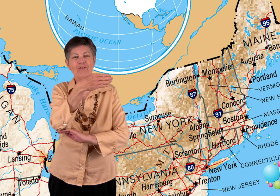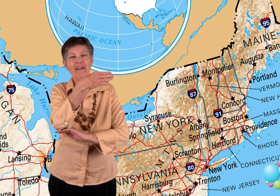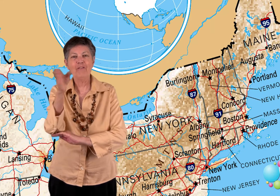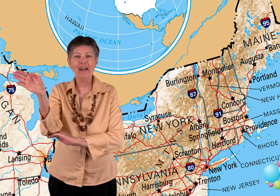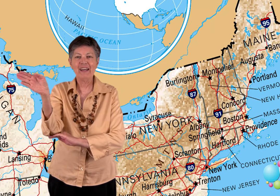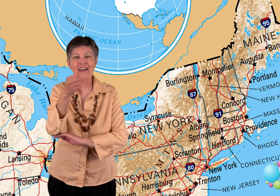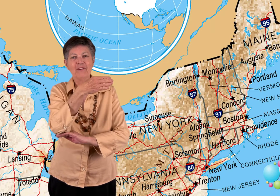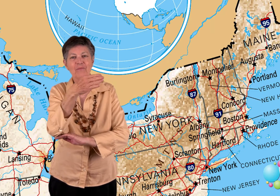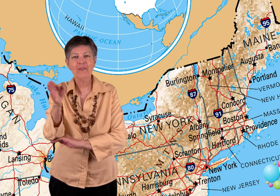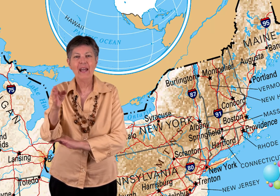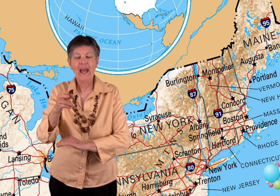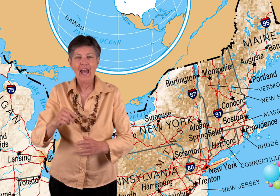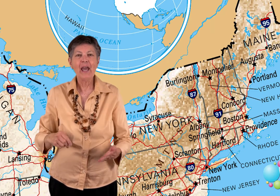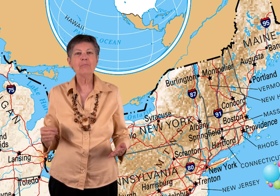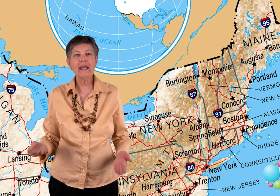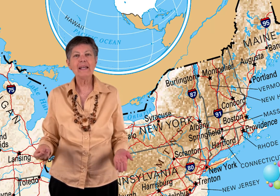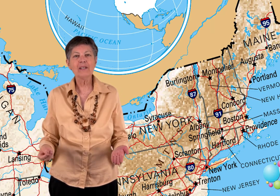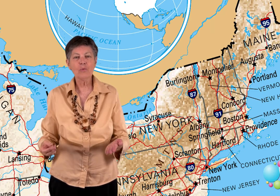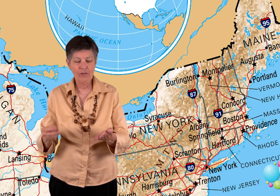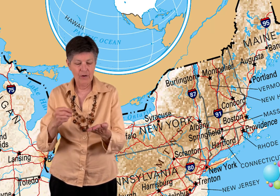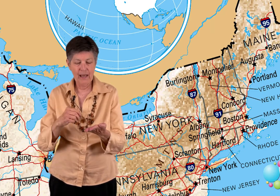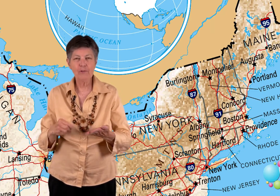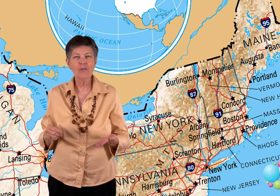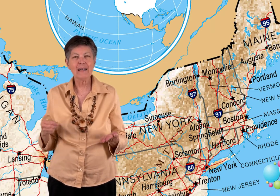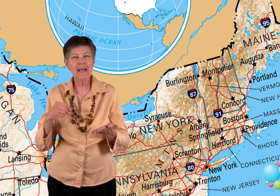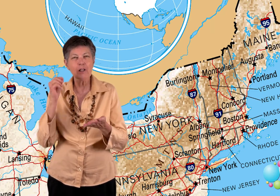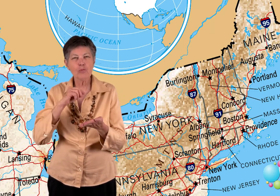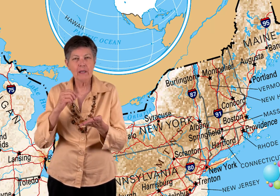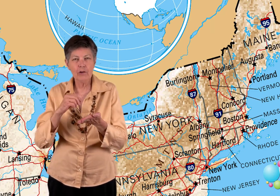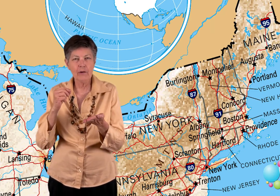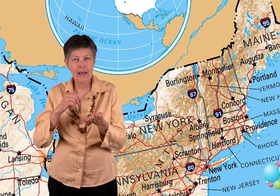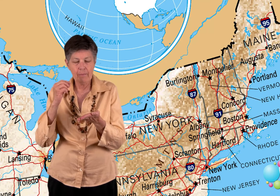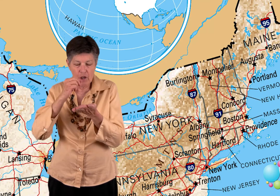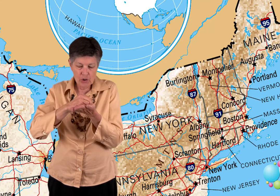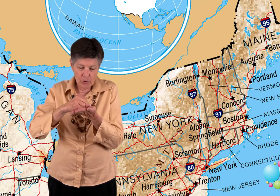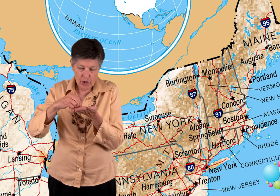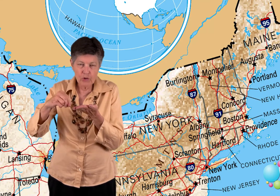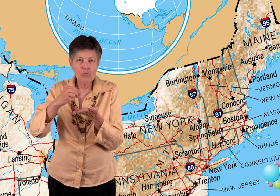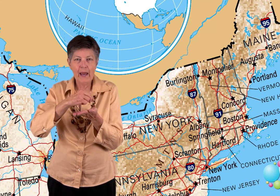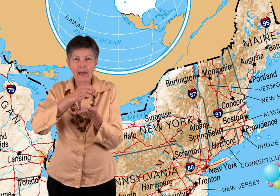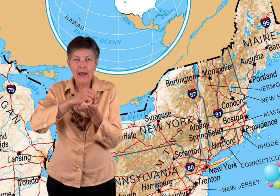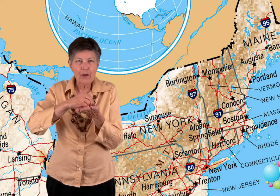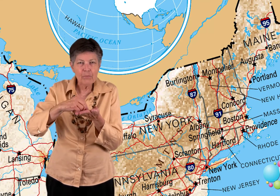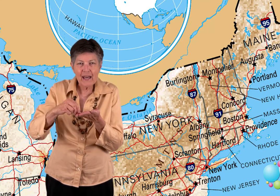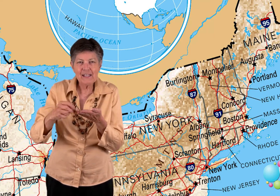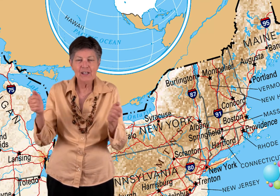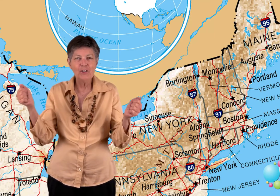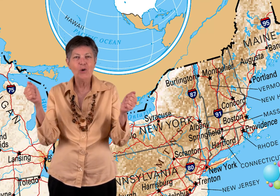fly that flag again. Emblazoned with her name, so that's like it's written in her name, so you're going to do right. Emblazoned